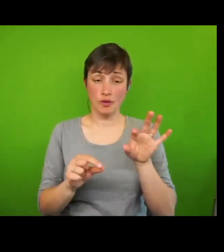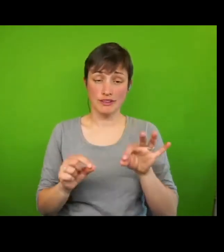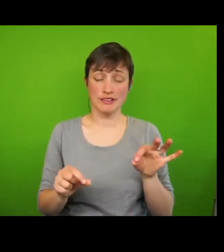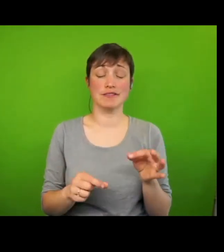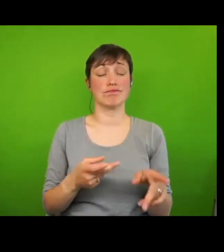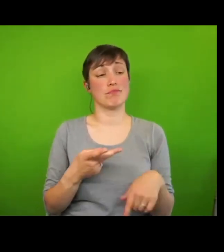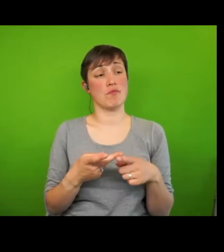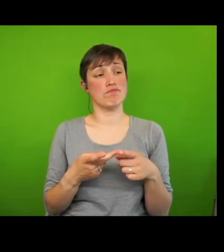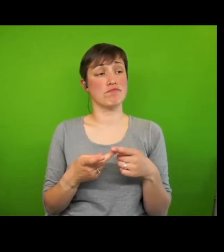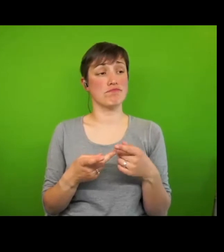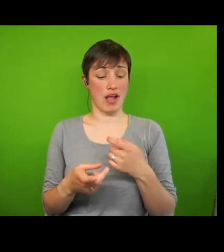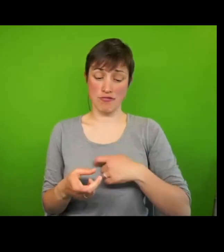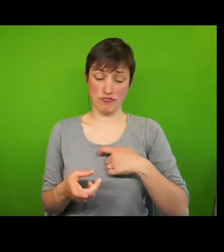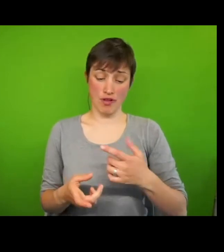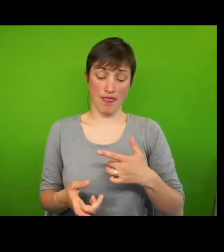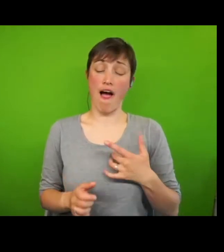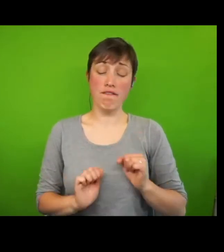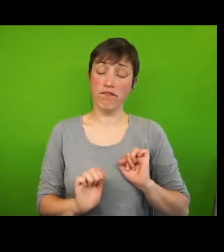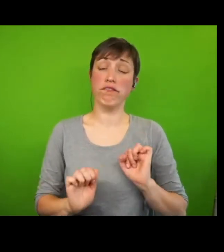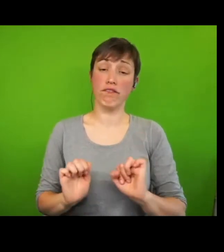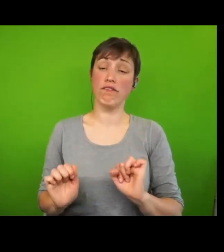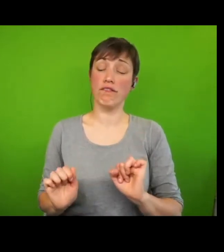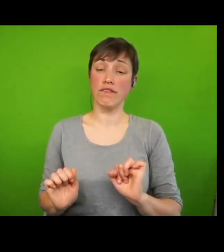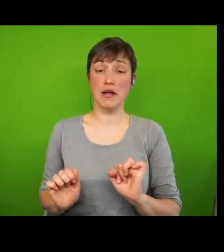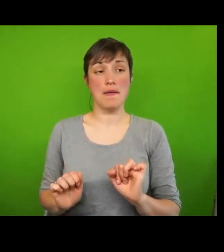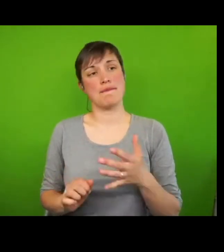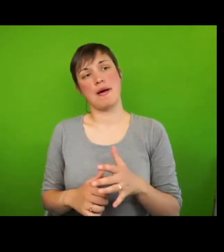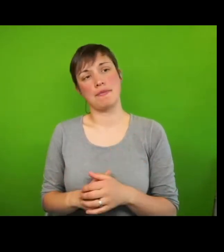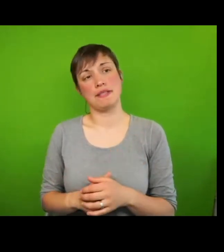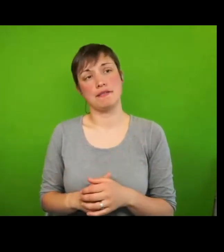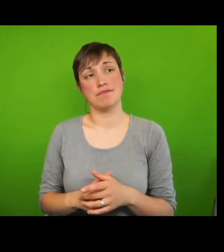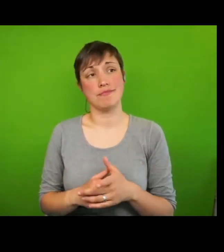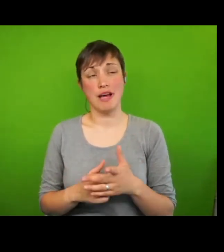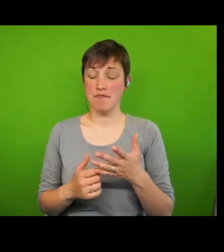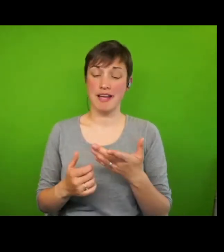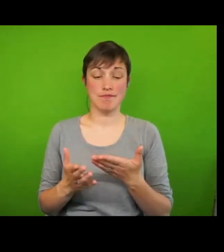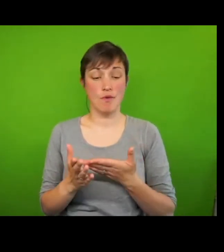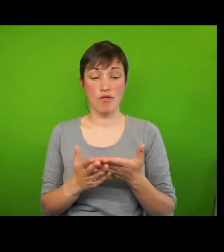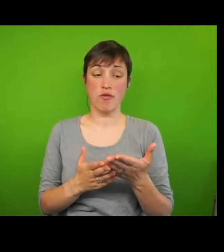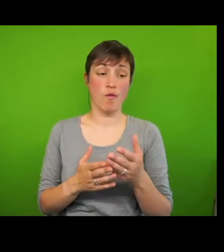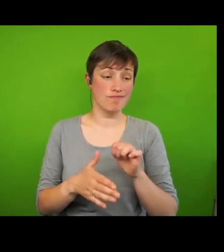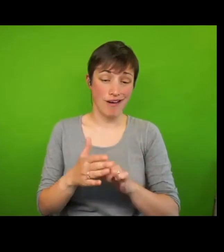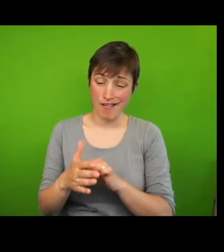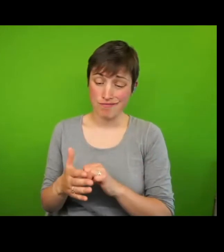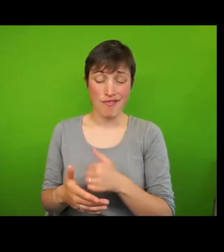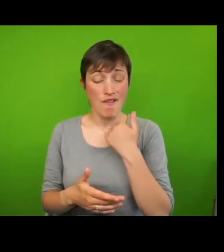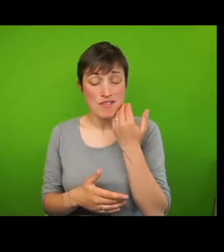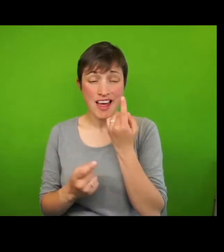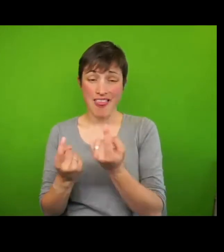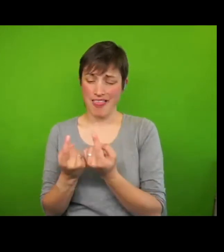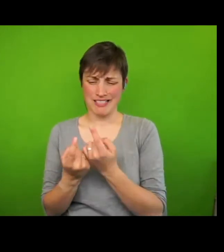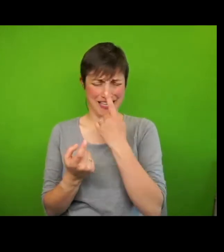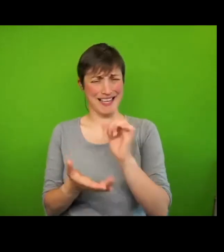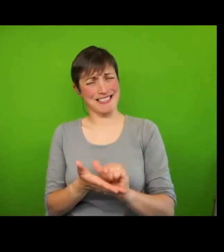lives. This may be simply a matter of getting by on an everyday level, which can involve considerable skill and